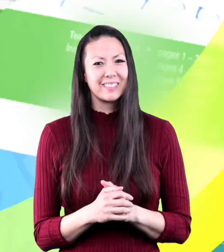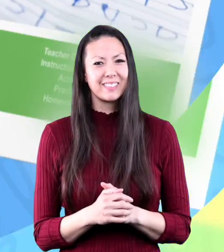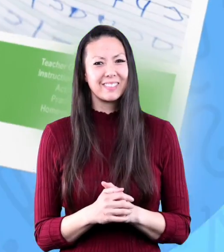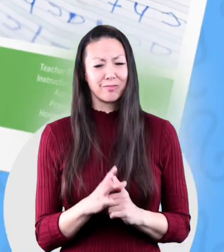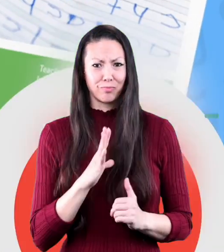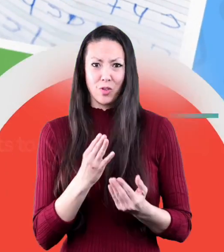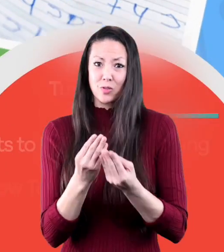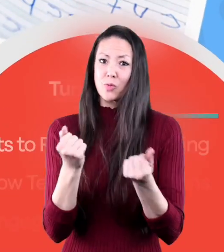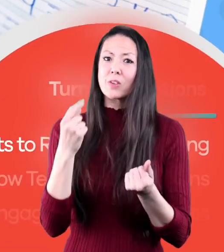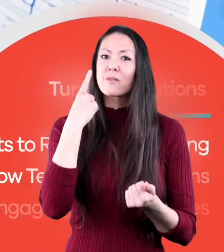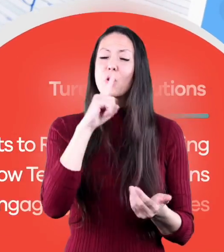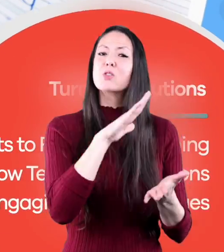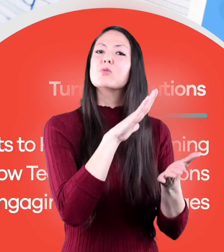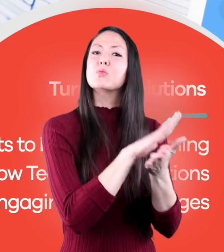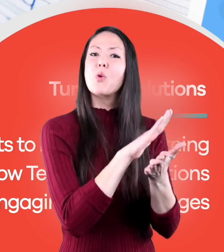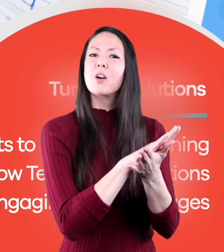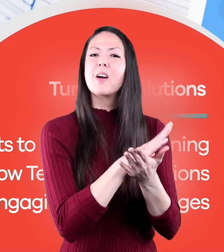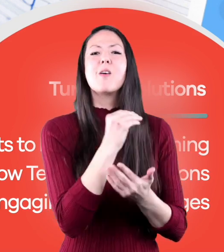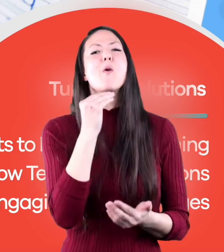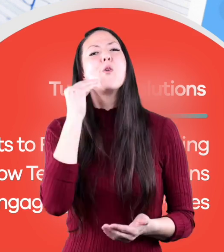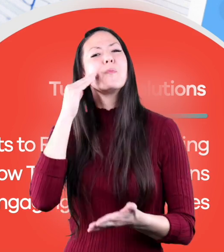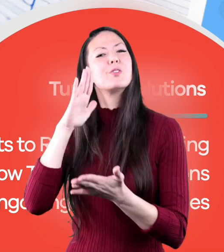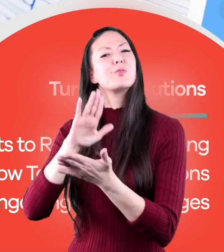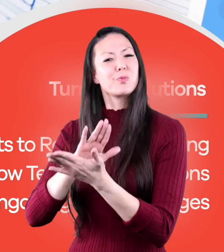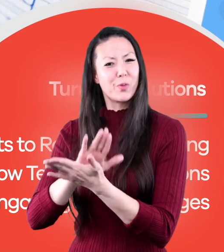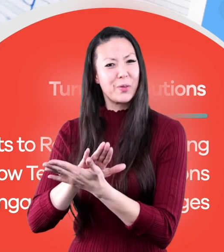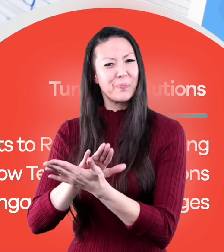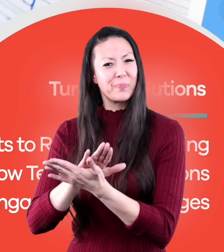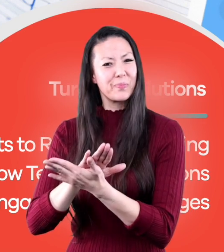and turnkey solutions for teachers and homeschoolers